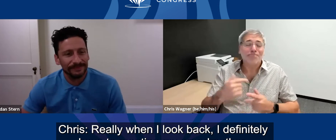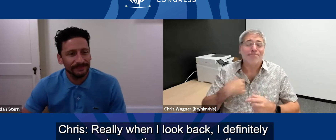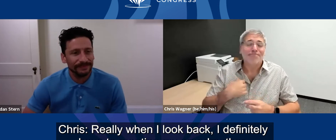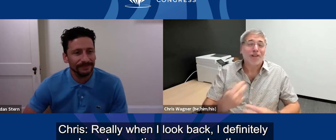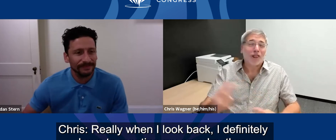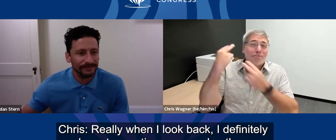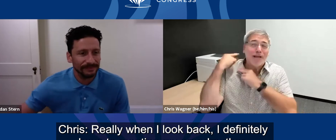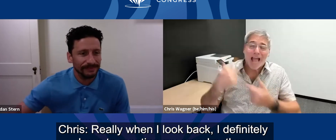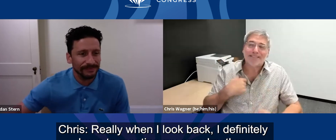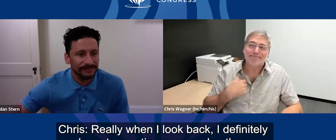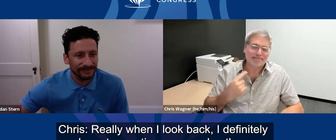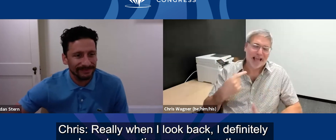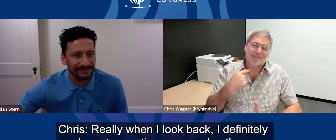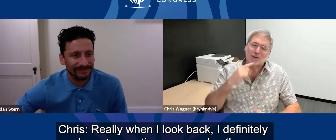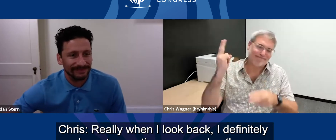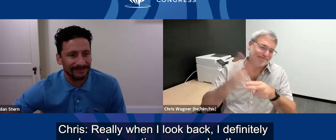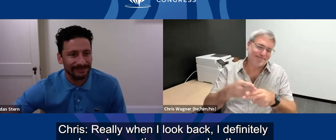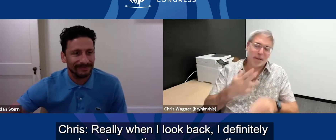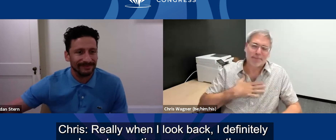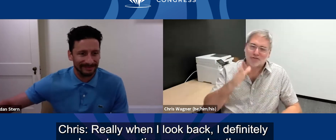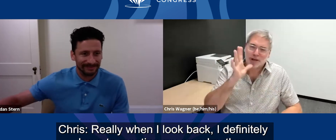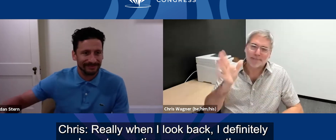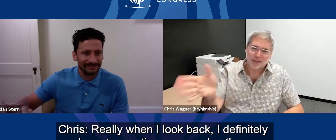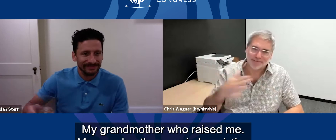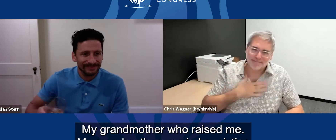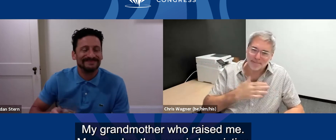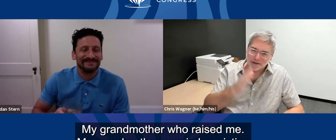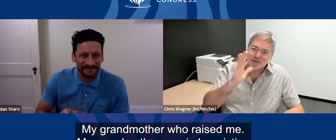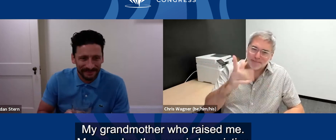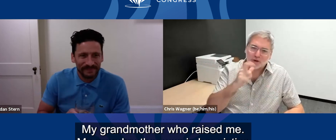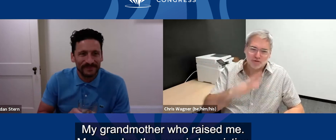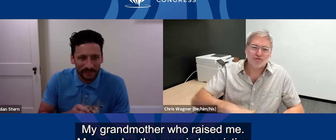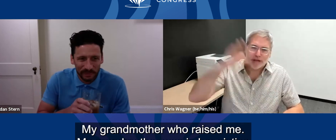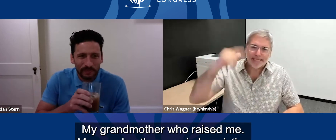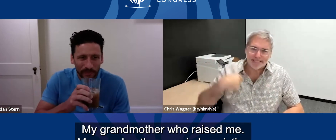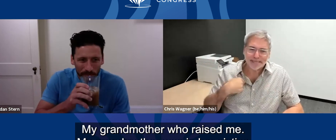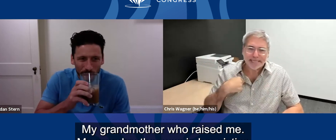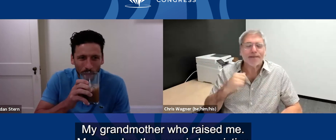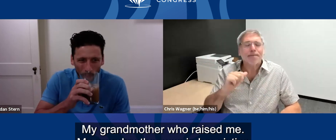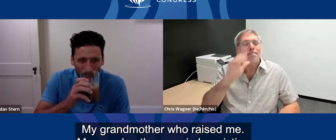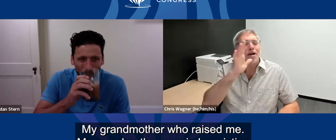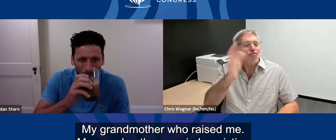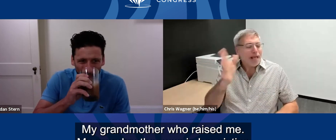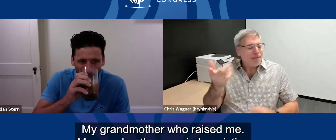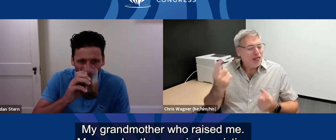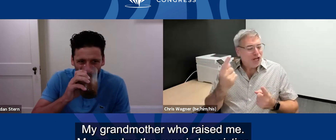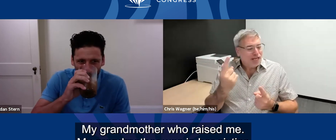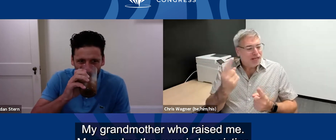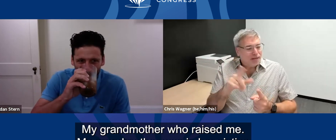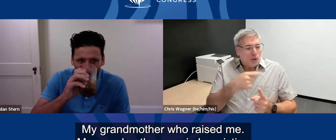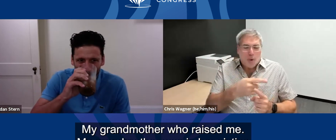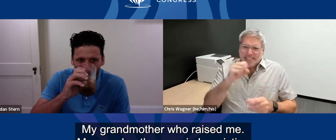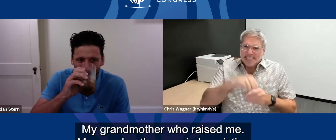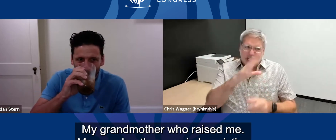Really, when I look back, I definitely have to mention my grandmother. My grandmother was the one who raised me, and